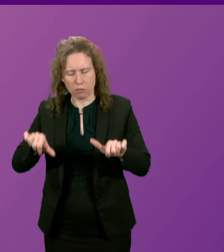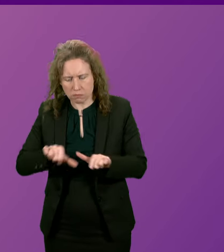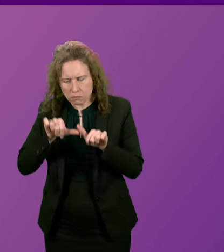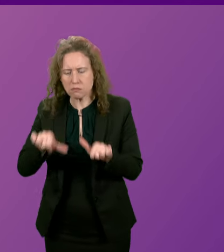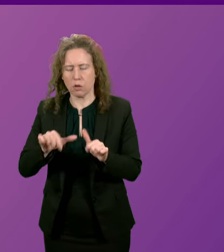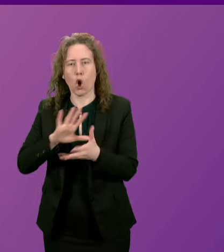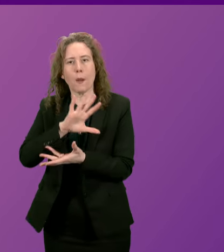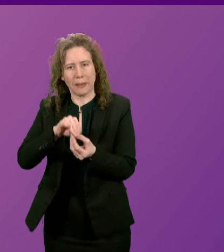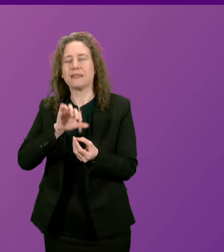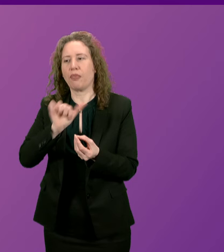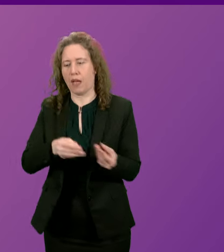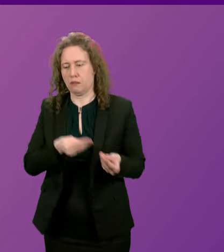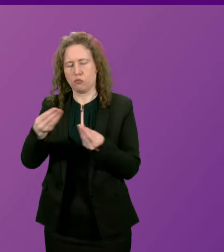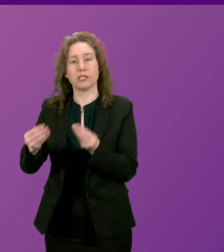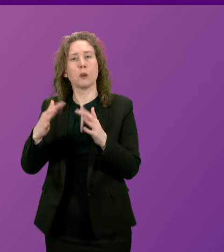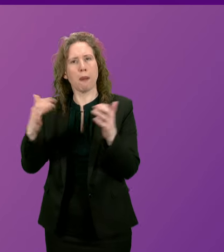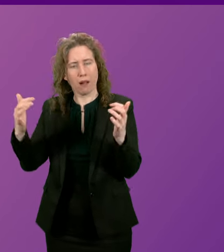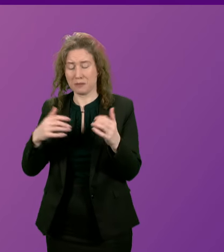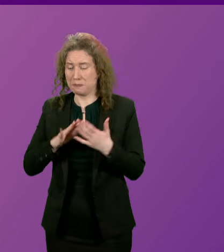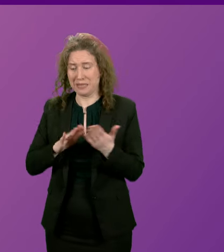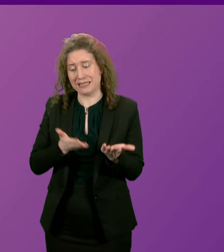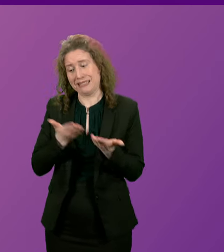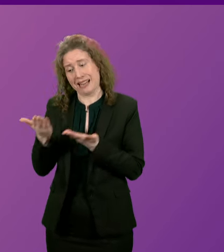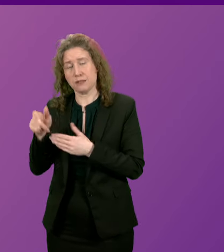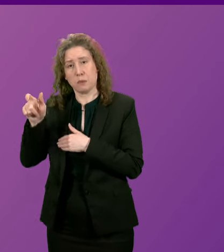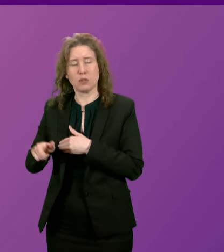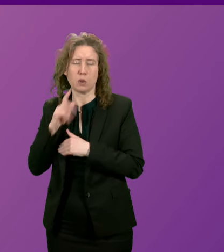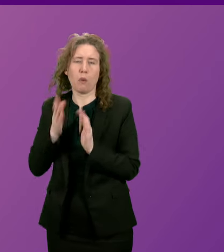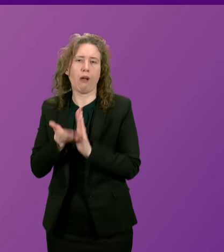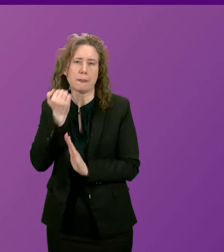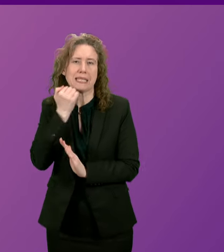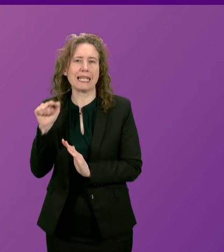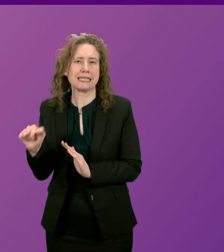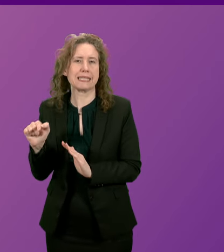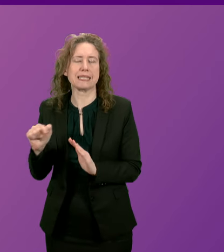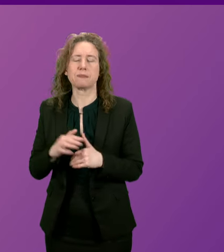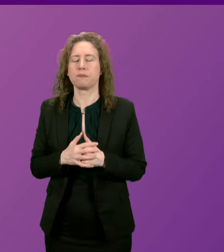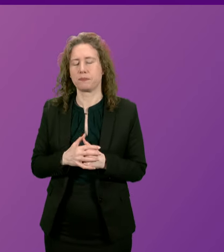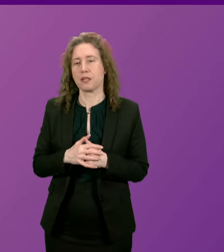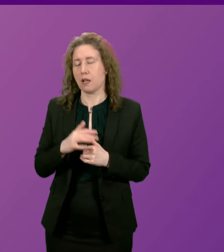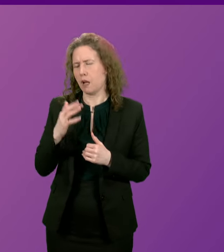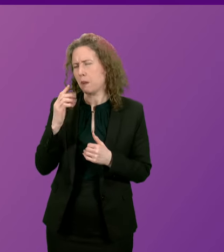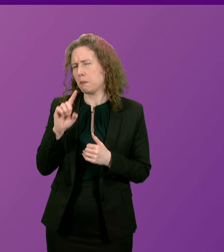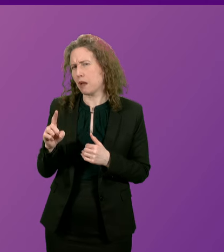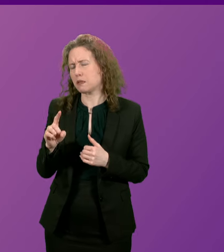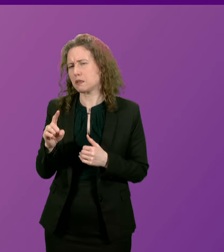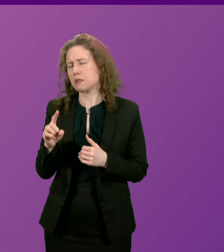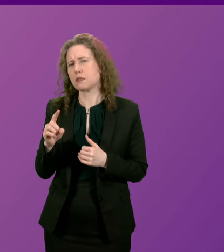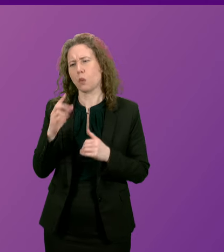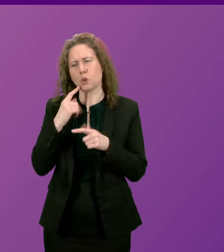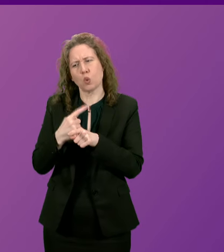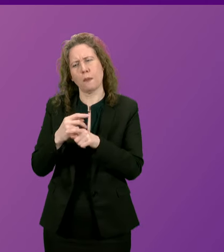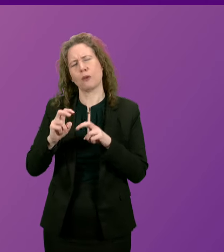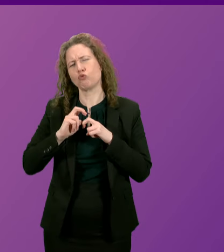update Parliament. So again it will be for my success in no doubt to give an update to Parliament on that matter. But when it comes to